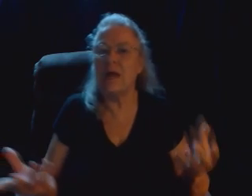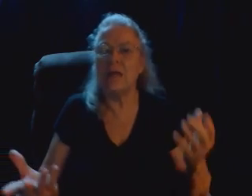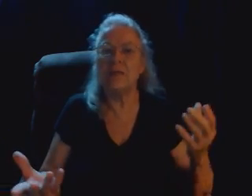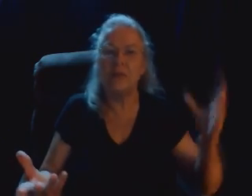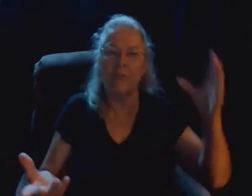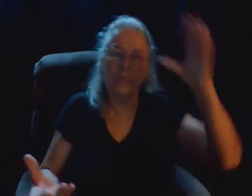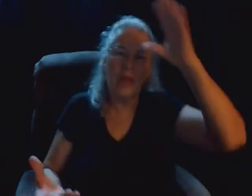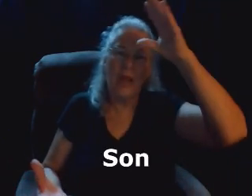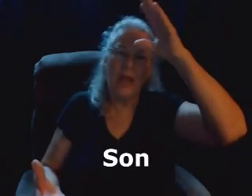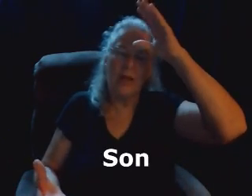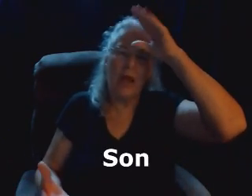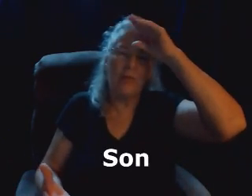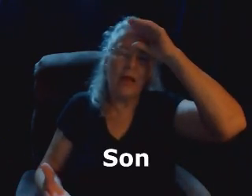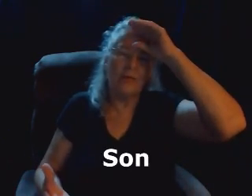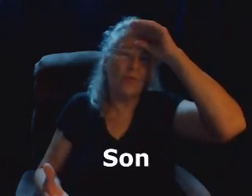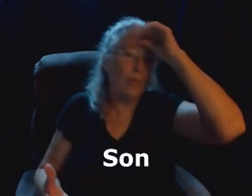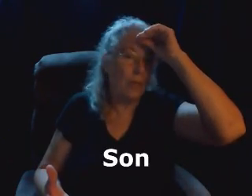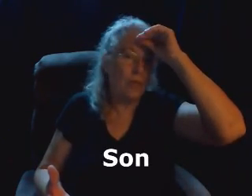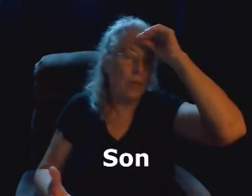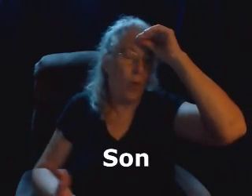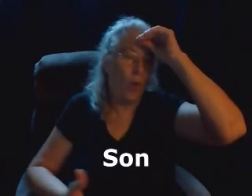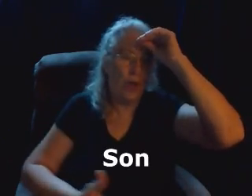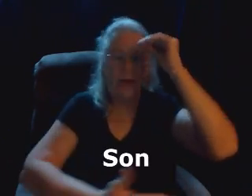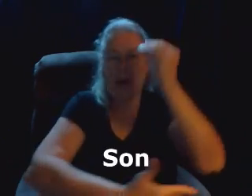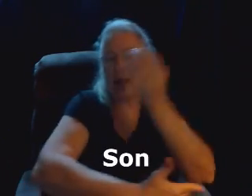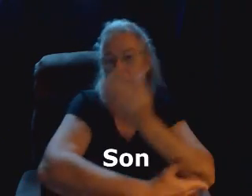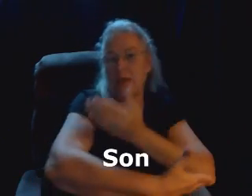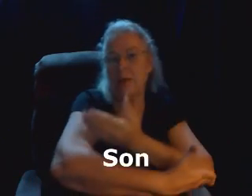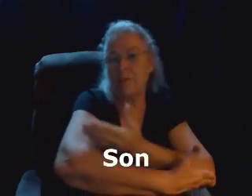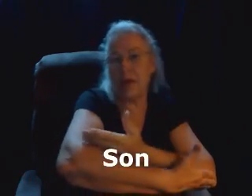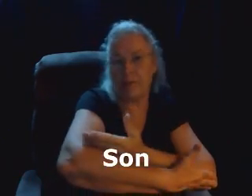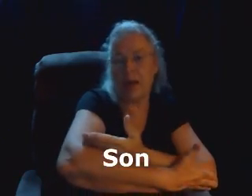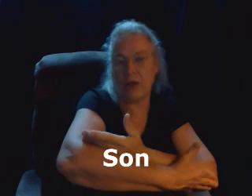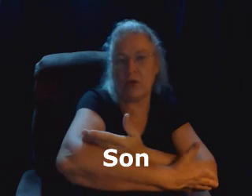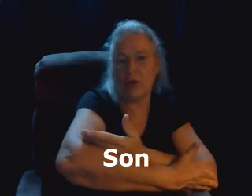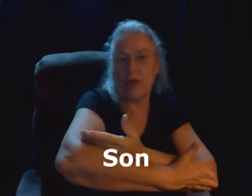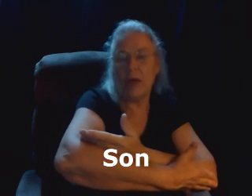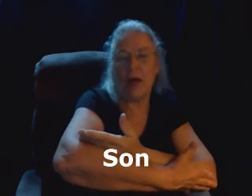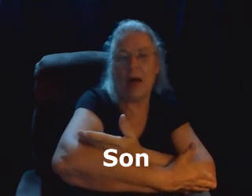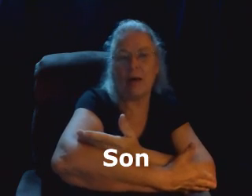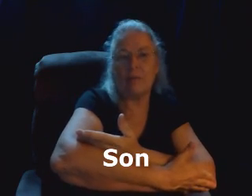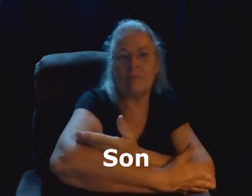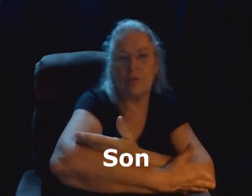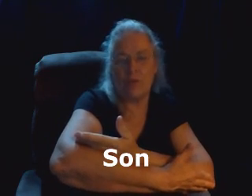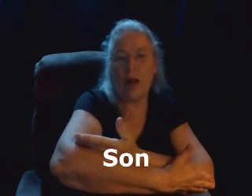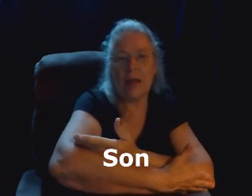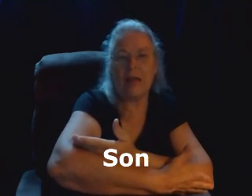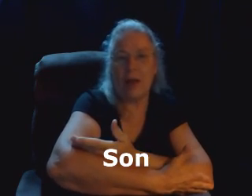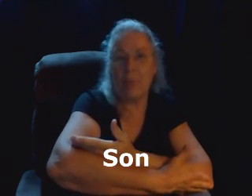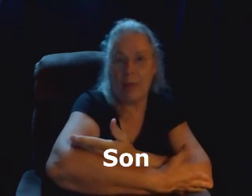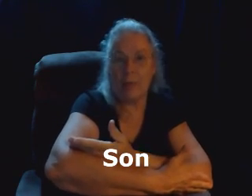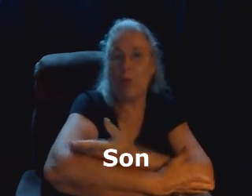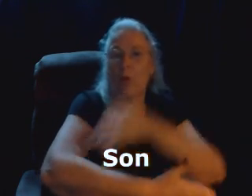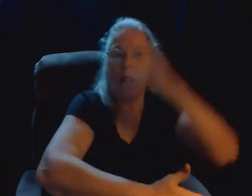sons, and that, remember the boy, and come down like you're rocking a baby boy.